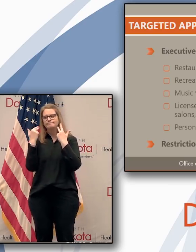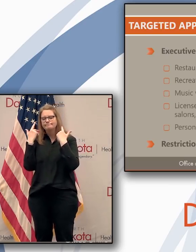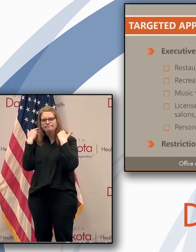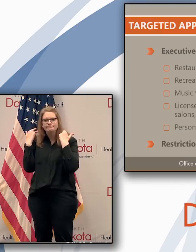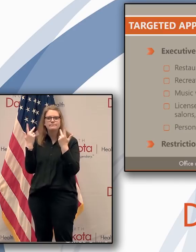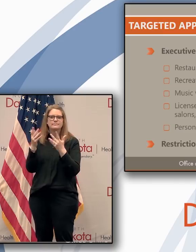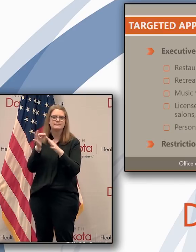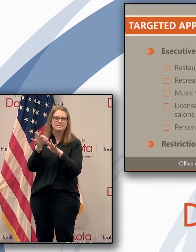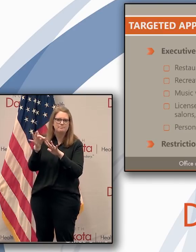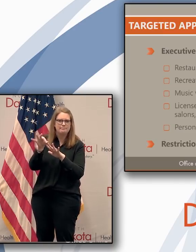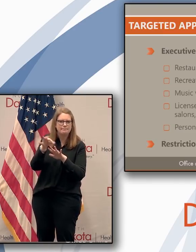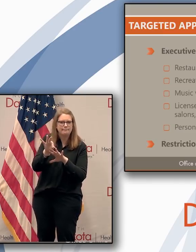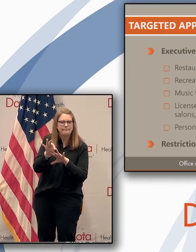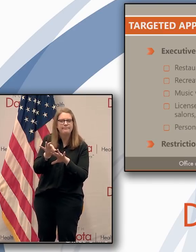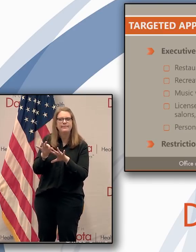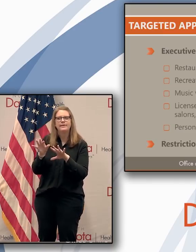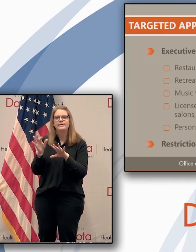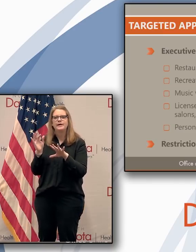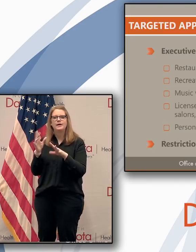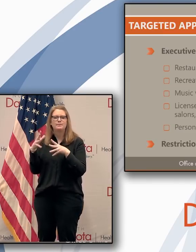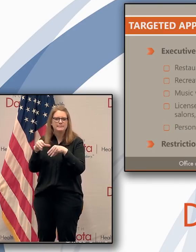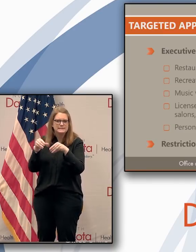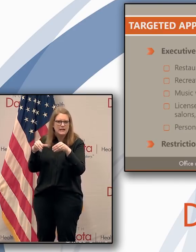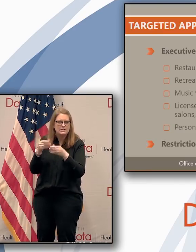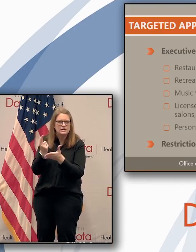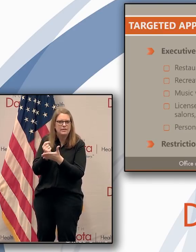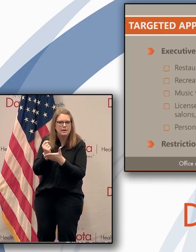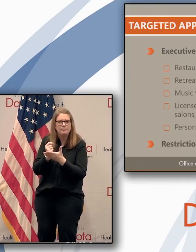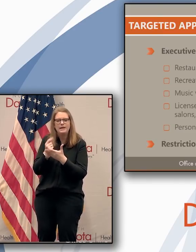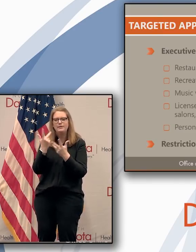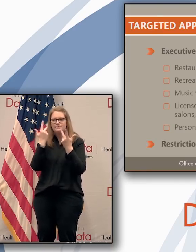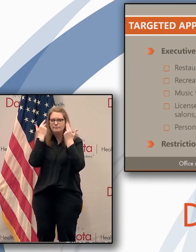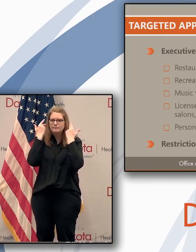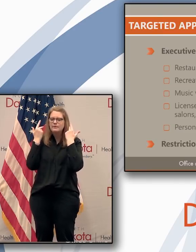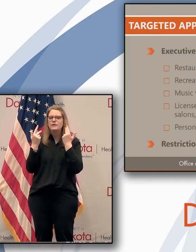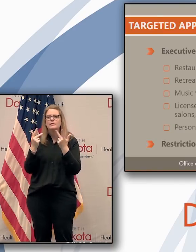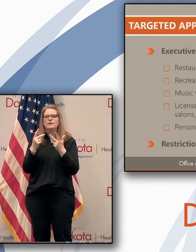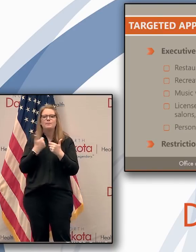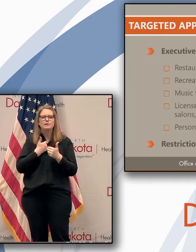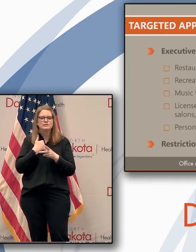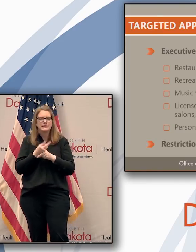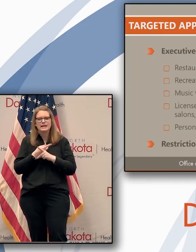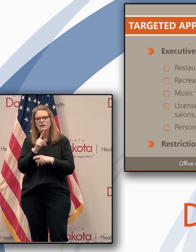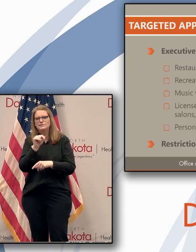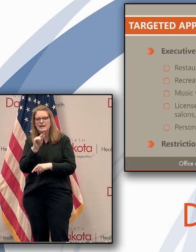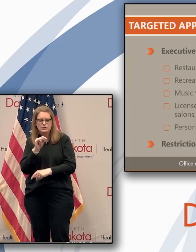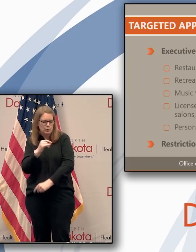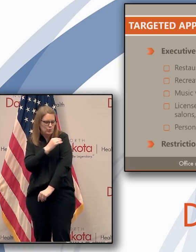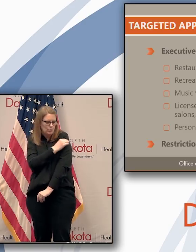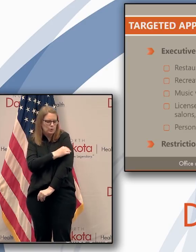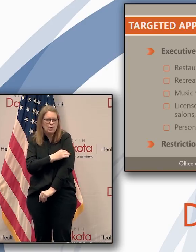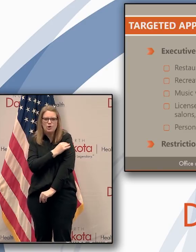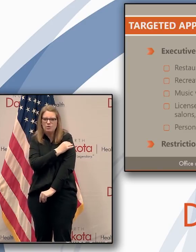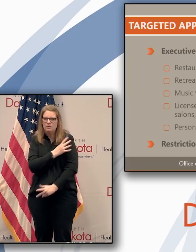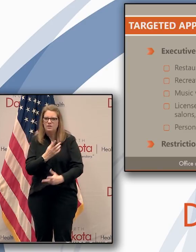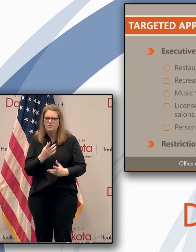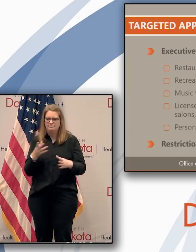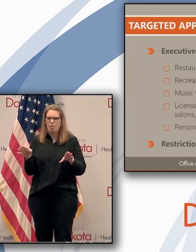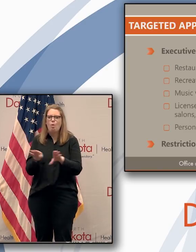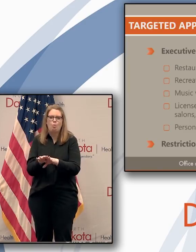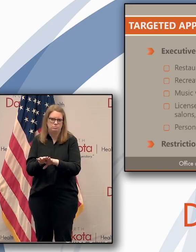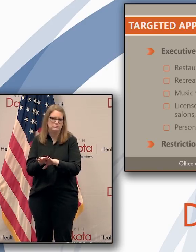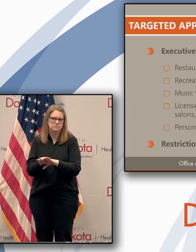estheticians, manicurists, massage therapy, barbershops, personal care, tattoo, body art, those were all